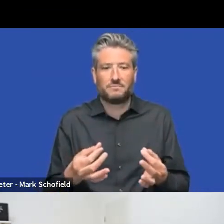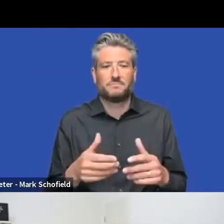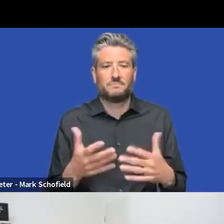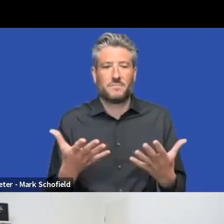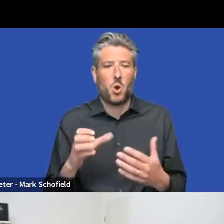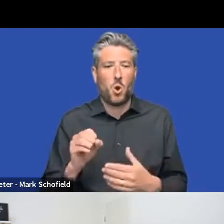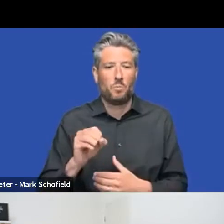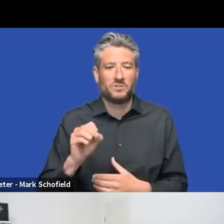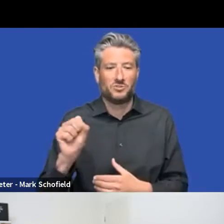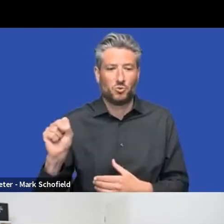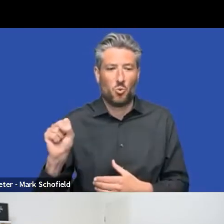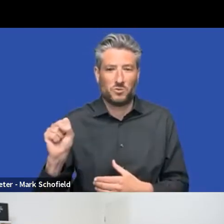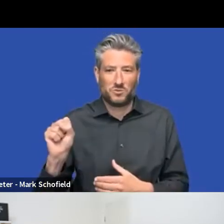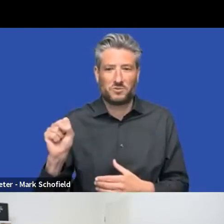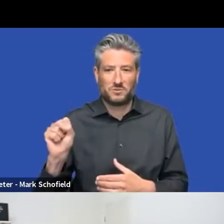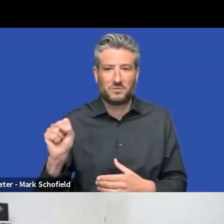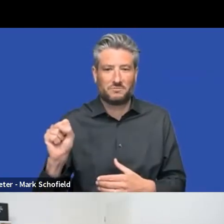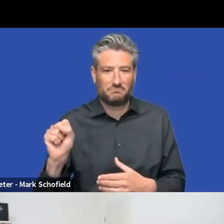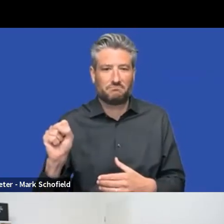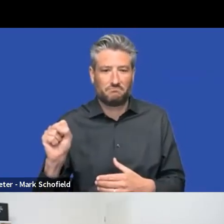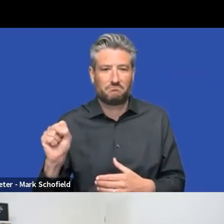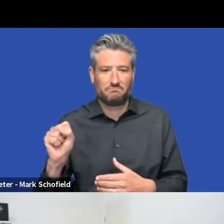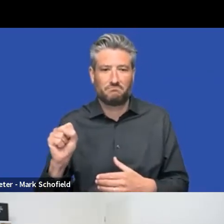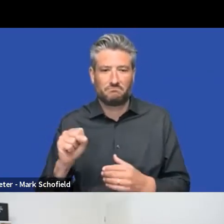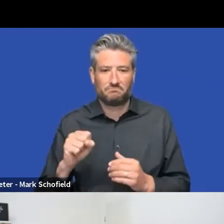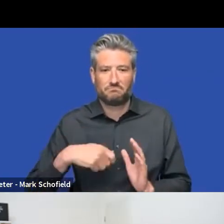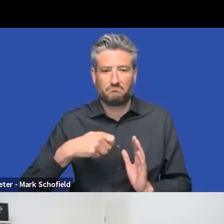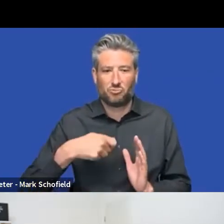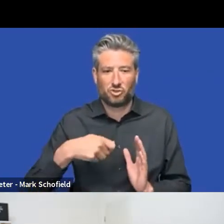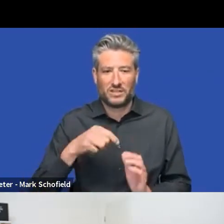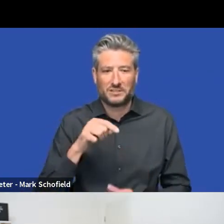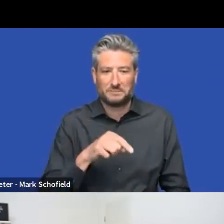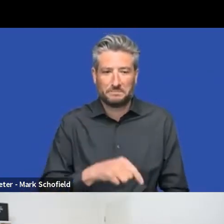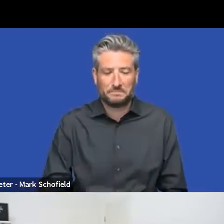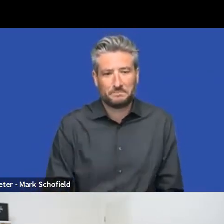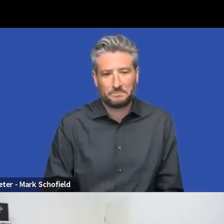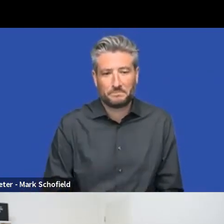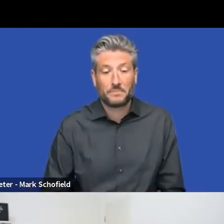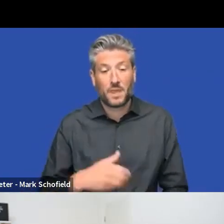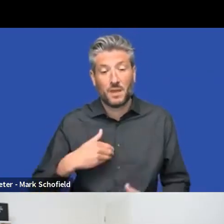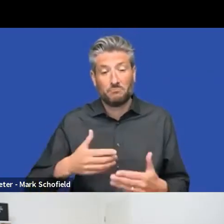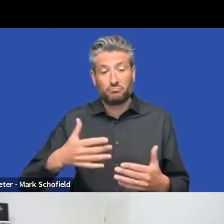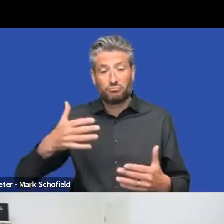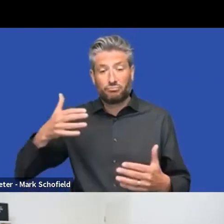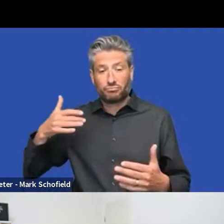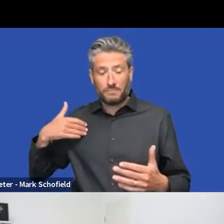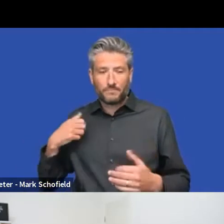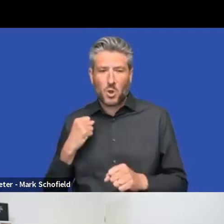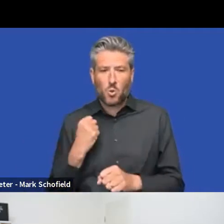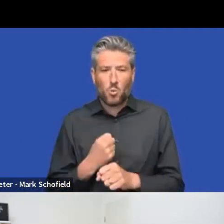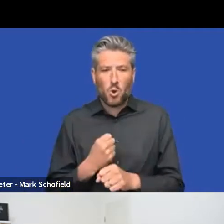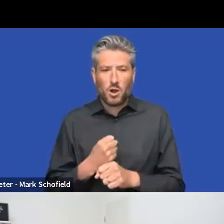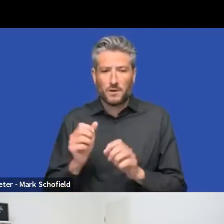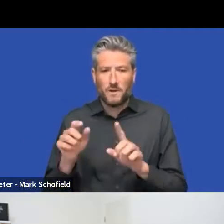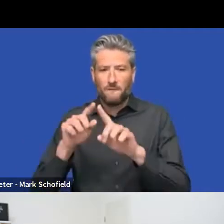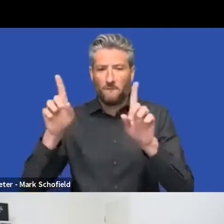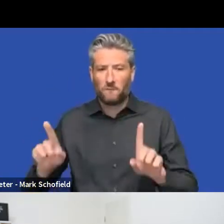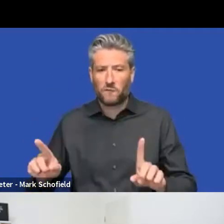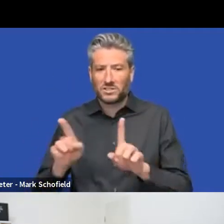But I'm actually my background is as a front end developer for many years. So I guess that's more or less why I'm in this